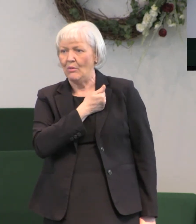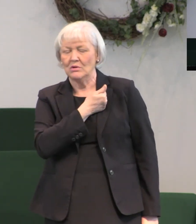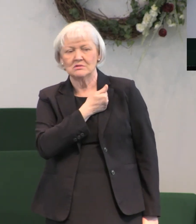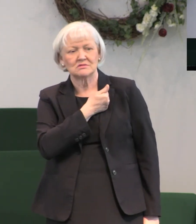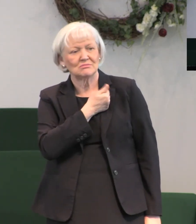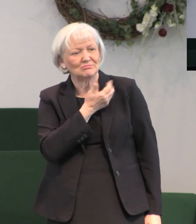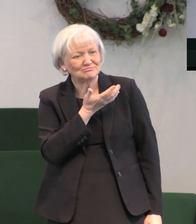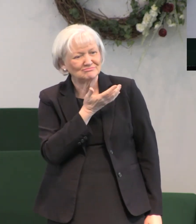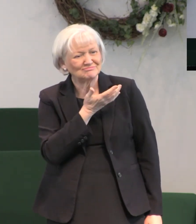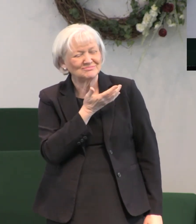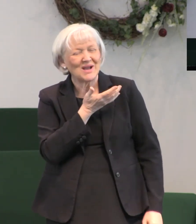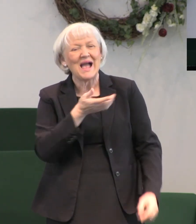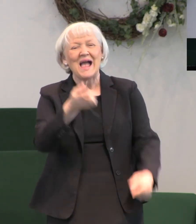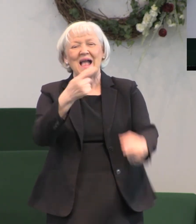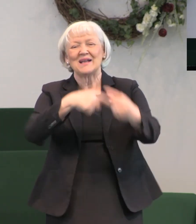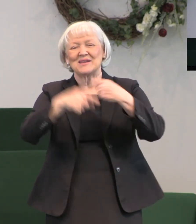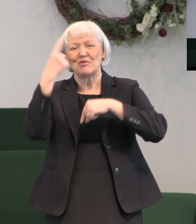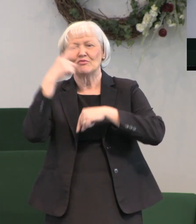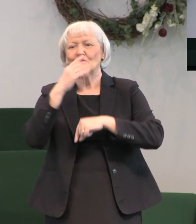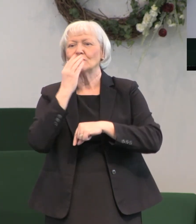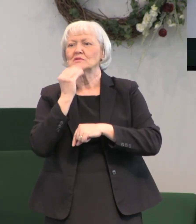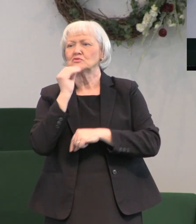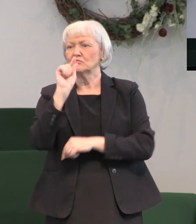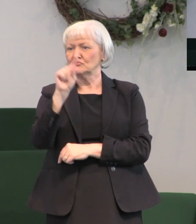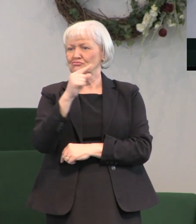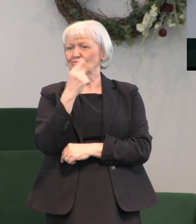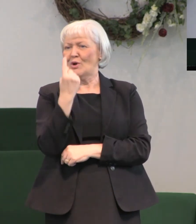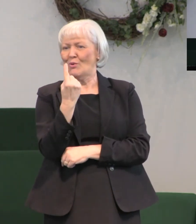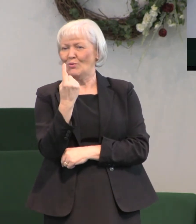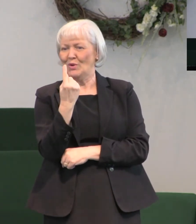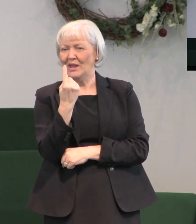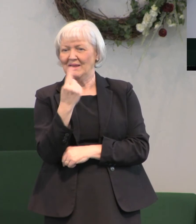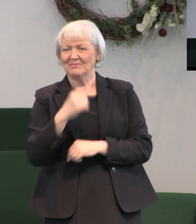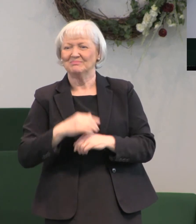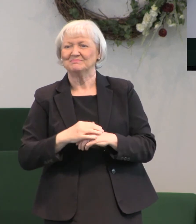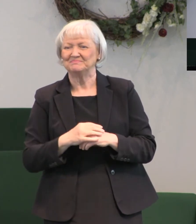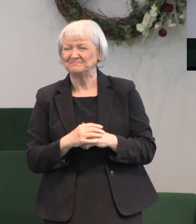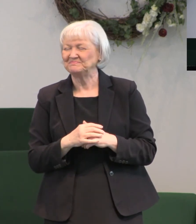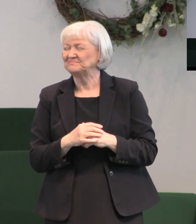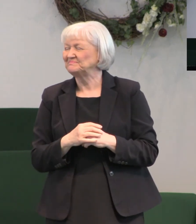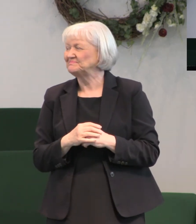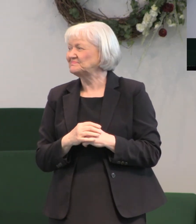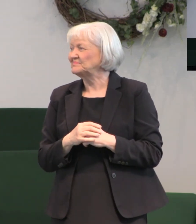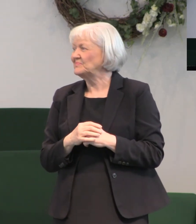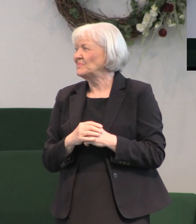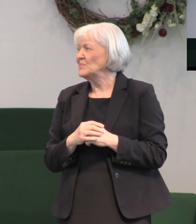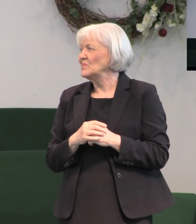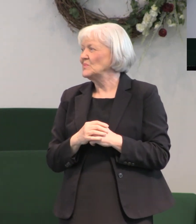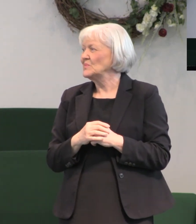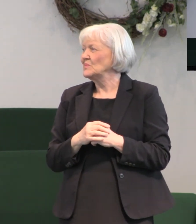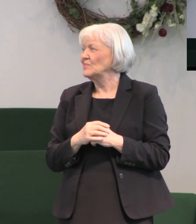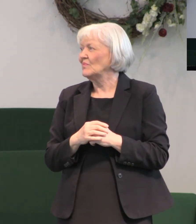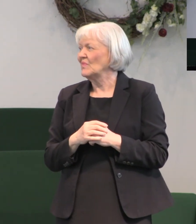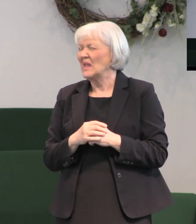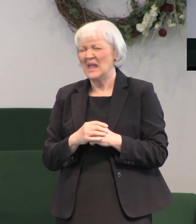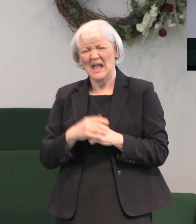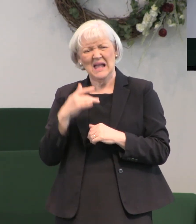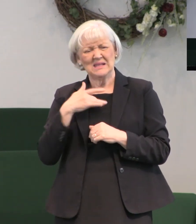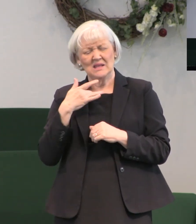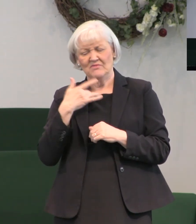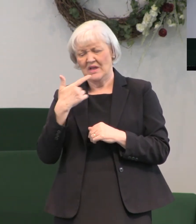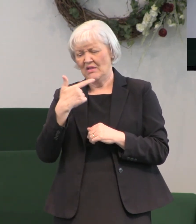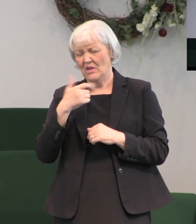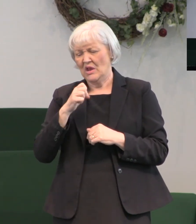he was coming for the Jews and nobody else theirs exclusively and they considered the Gentiles